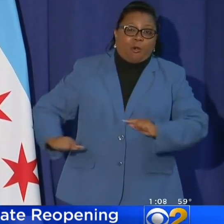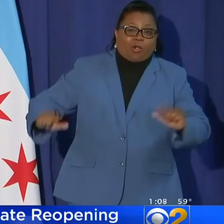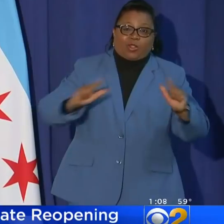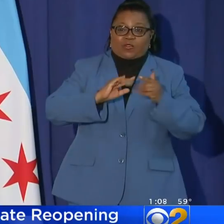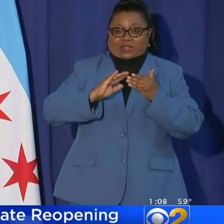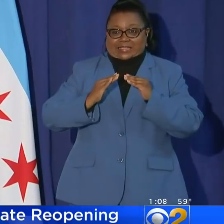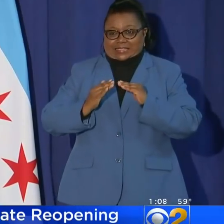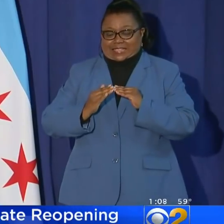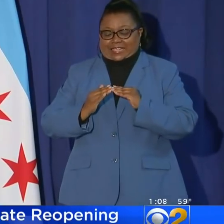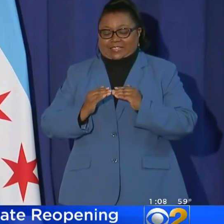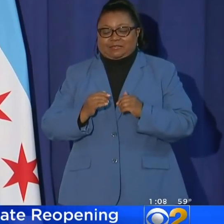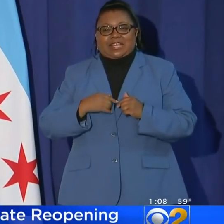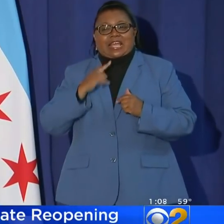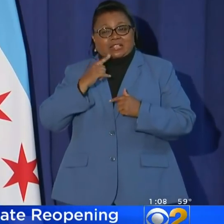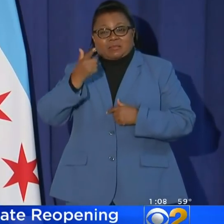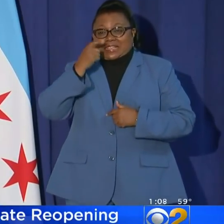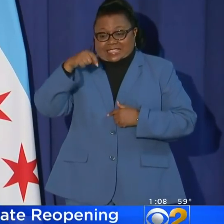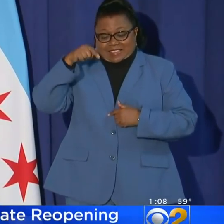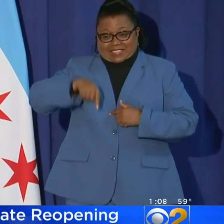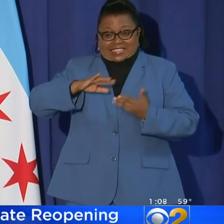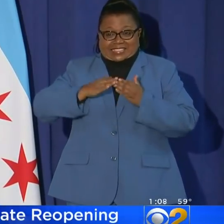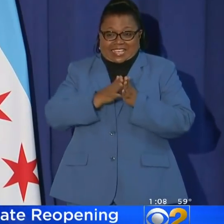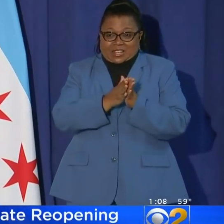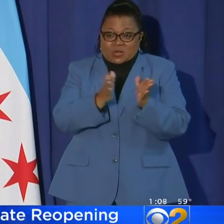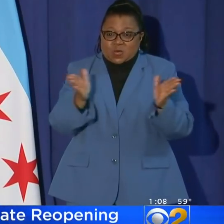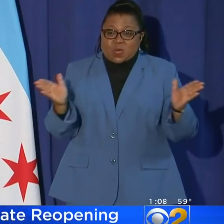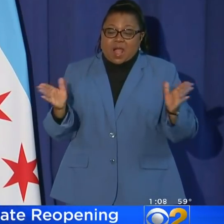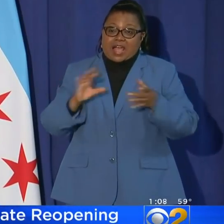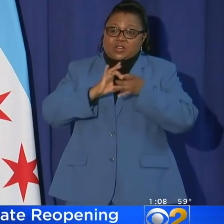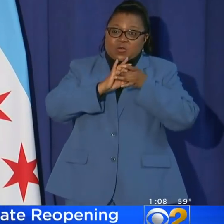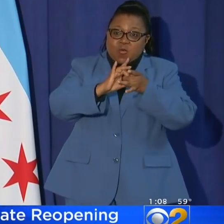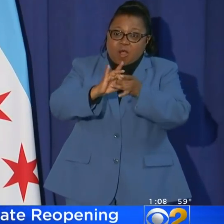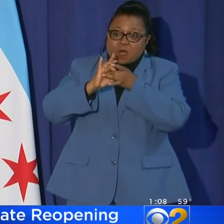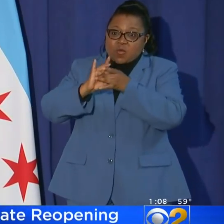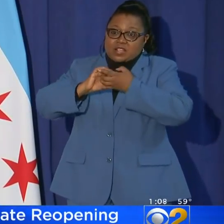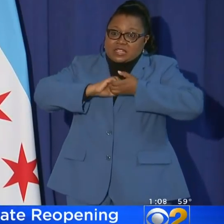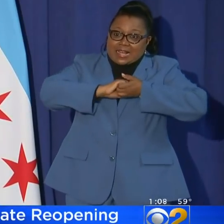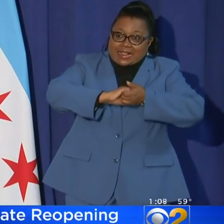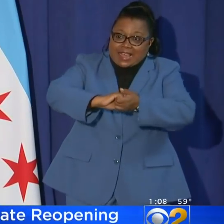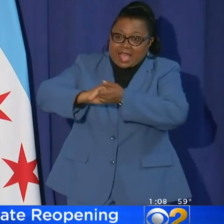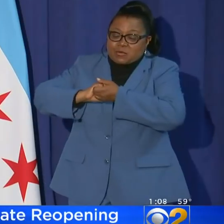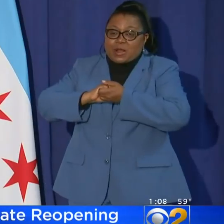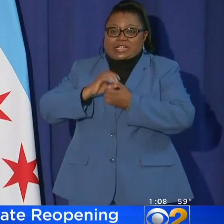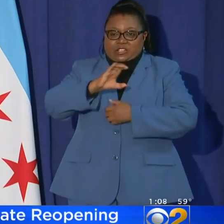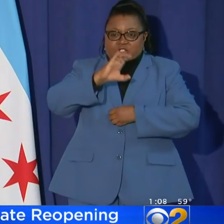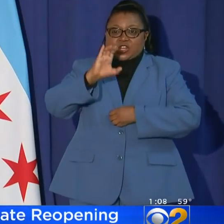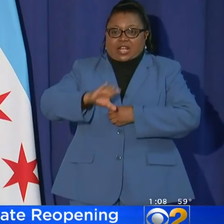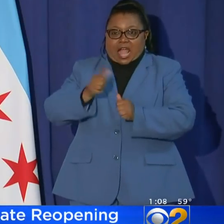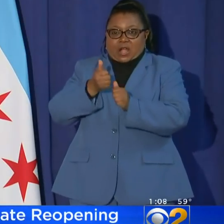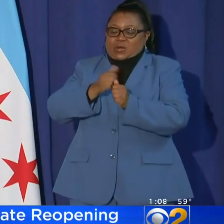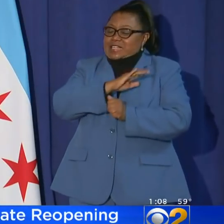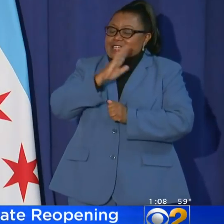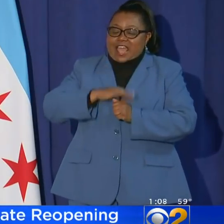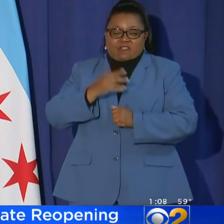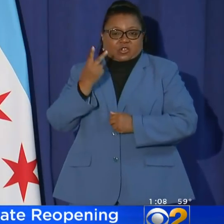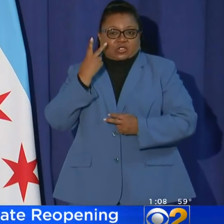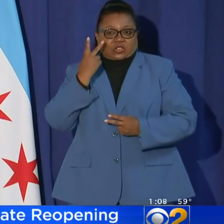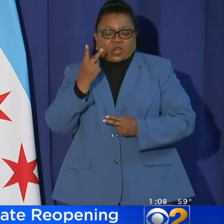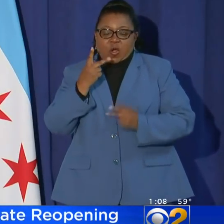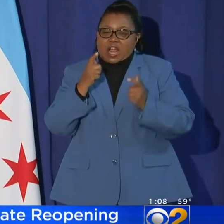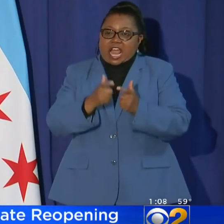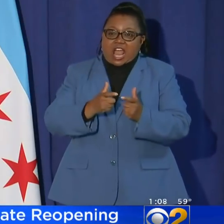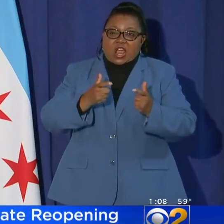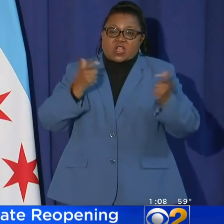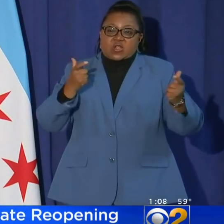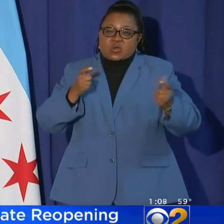our city. It was because of the citywide cooperation and collaboration that Chicago never saw a